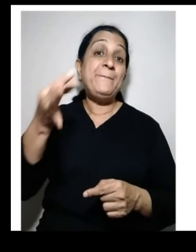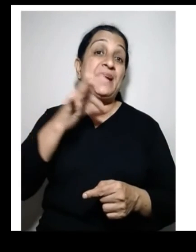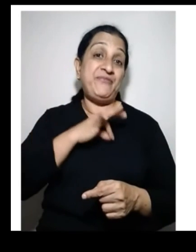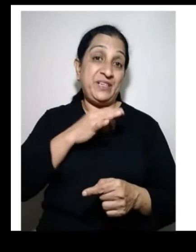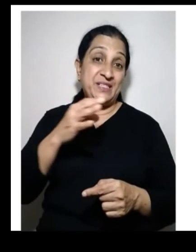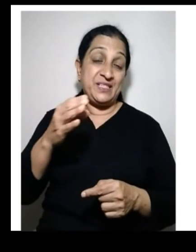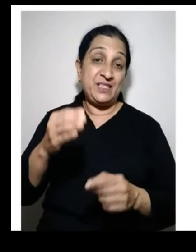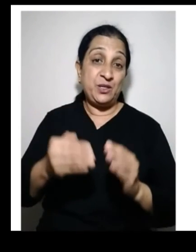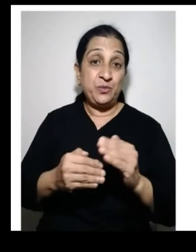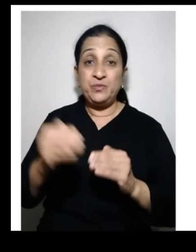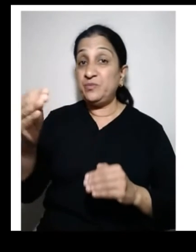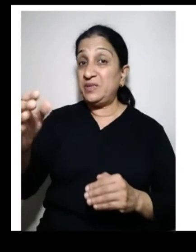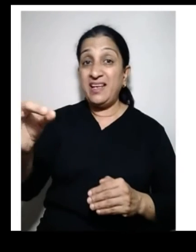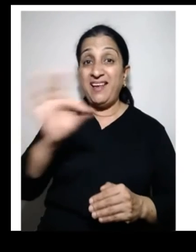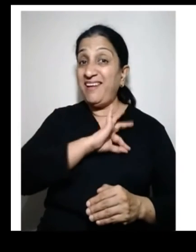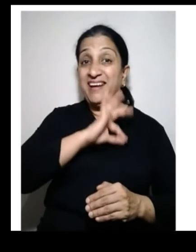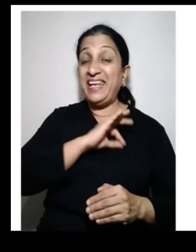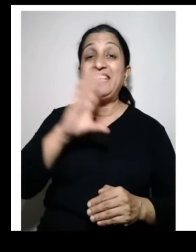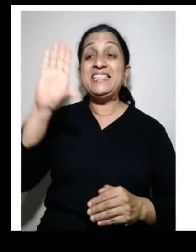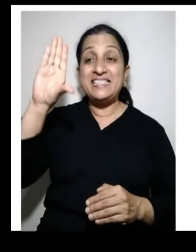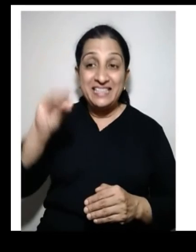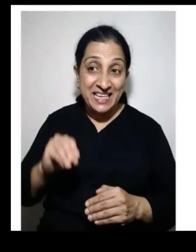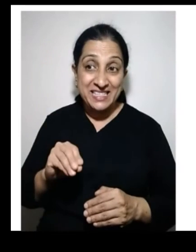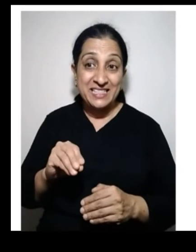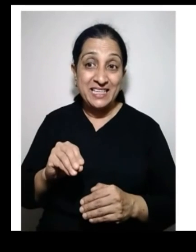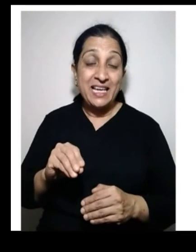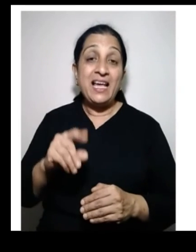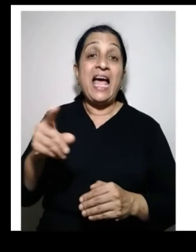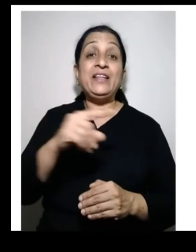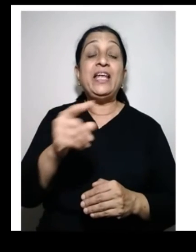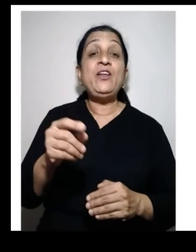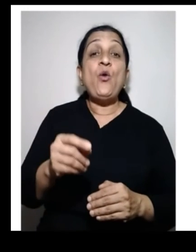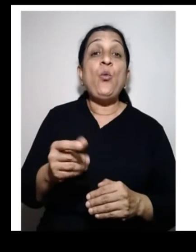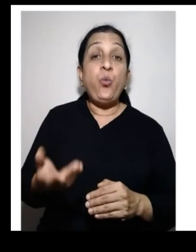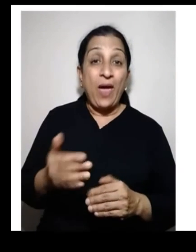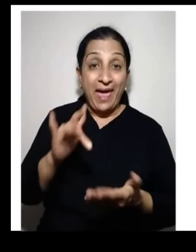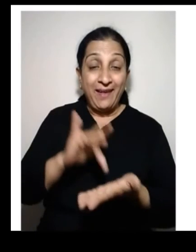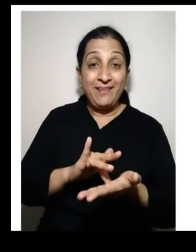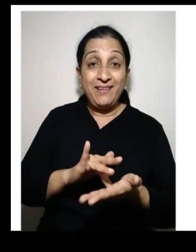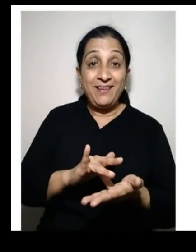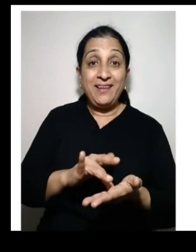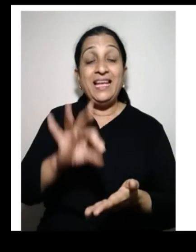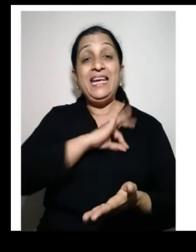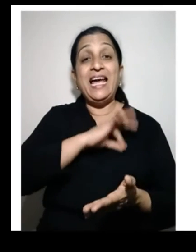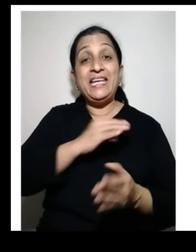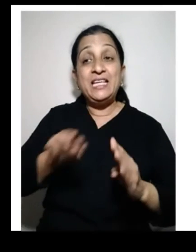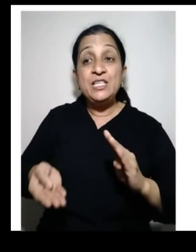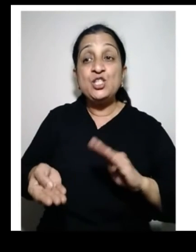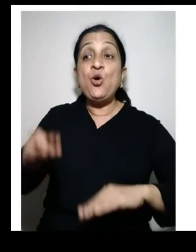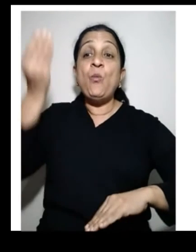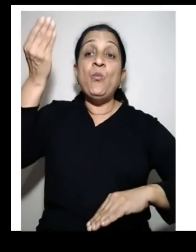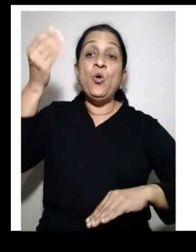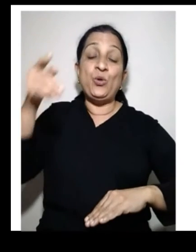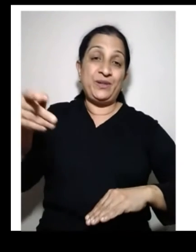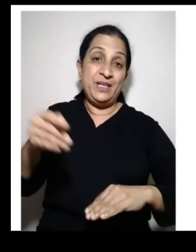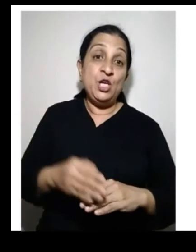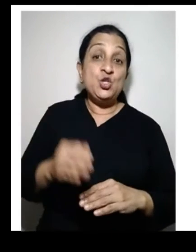as compared to the lower bundles on the